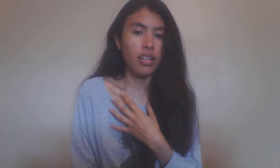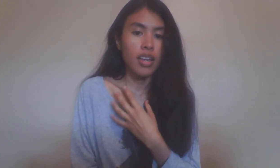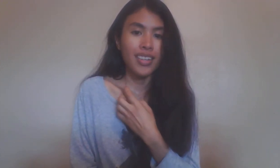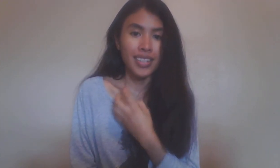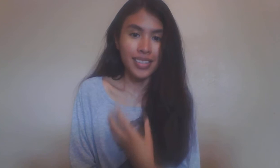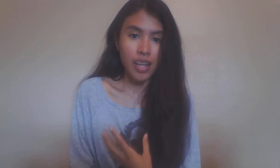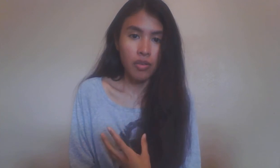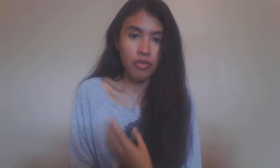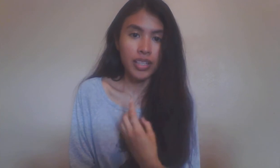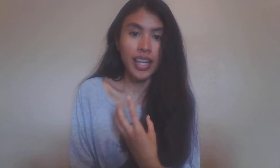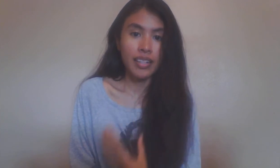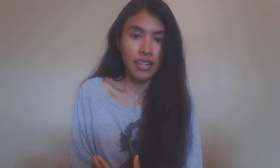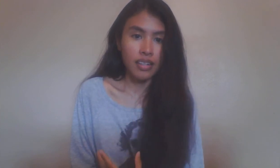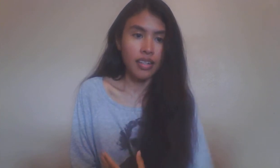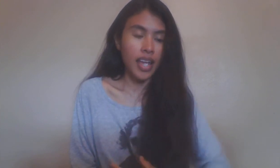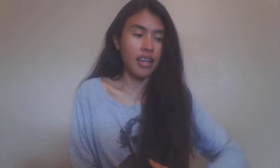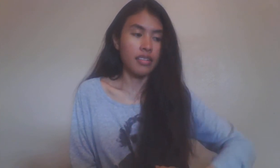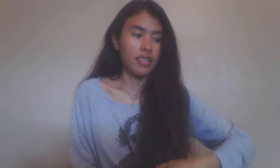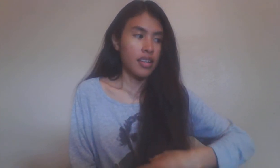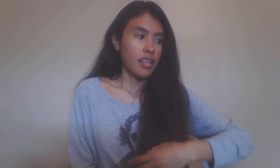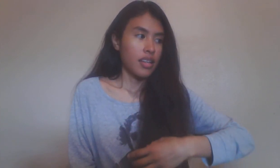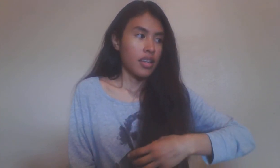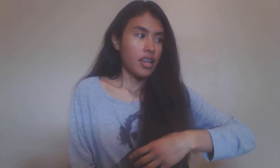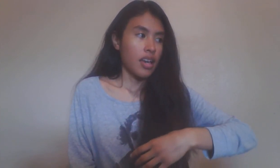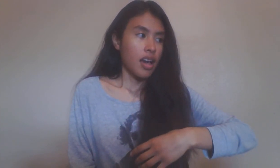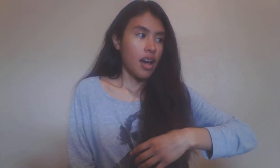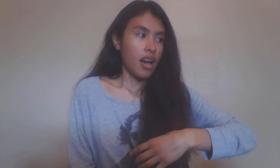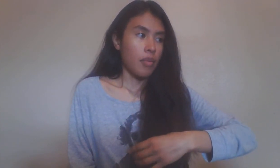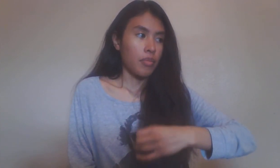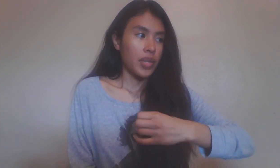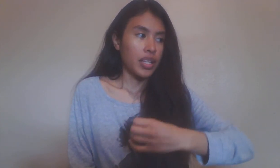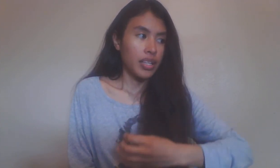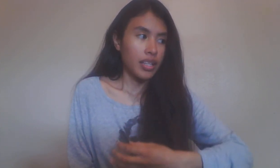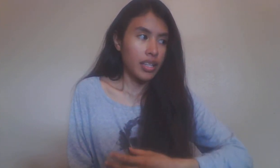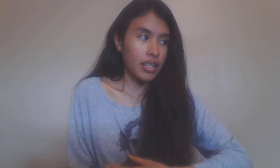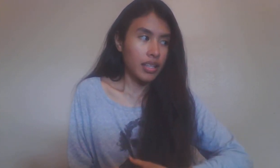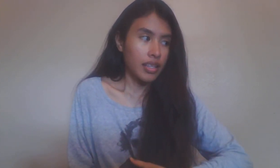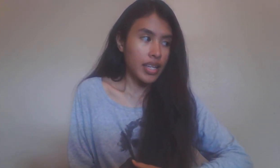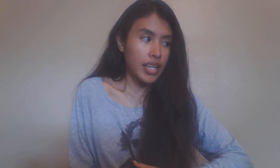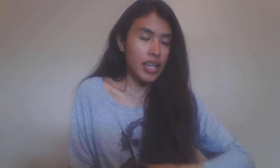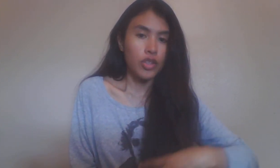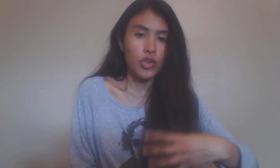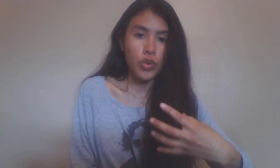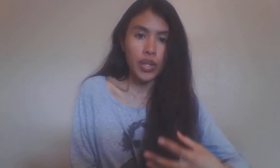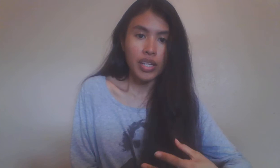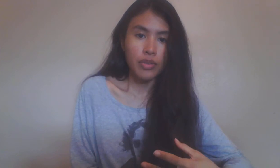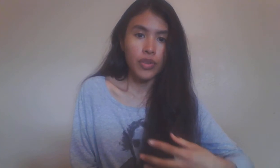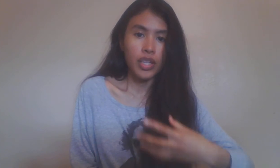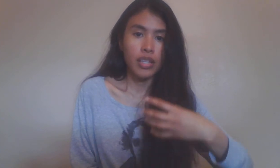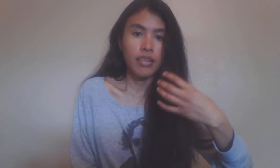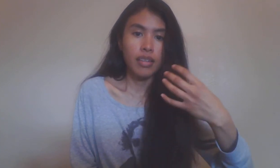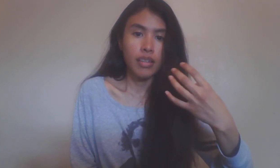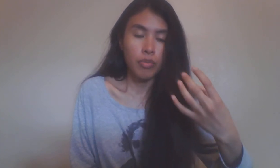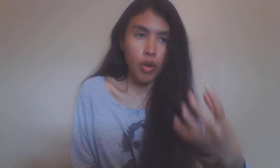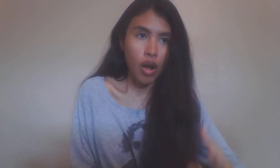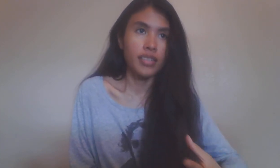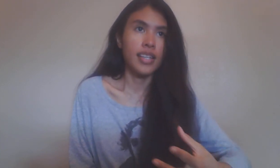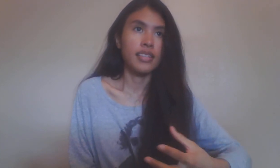the self and the identity and the intuitive processes